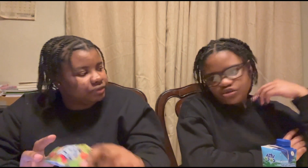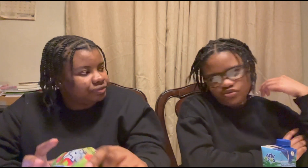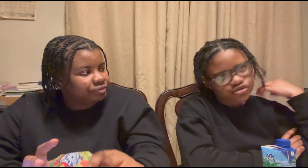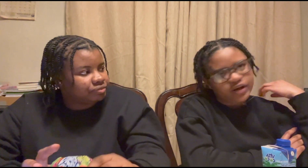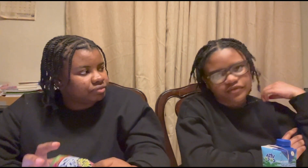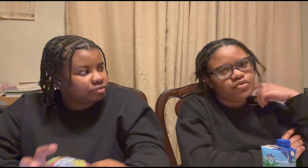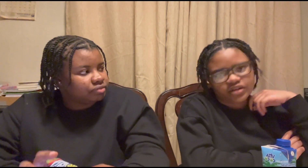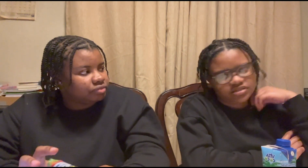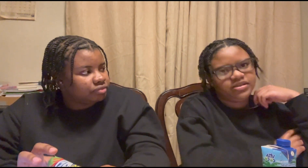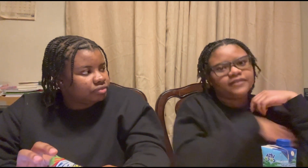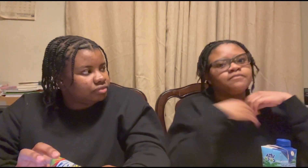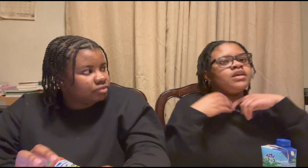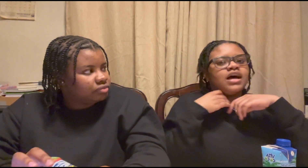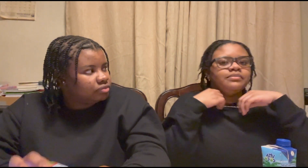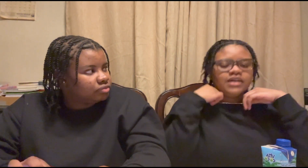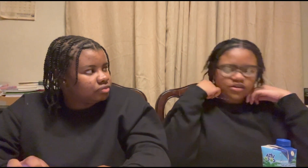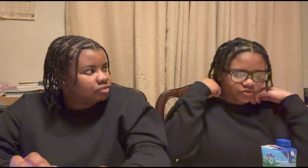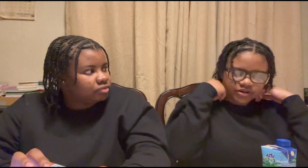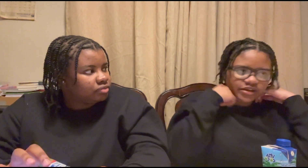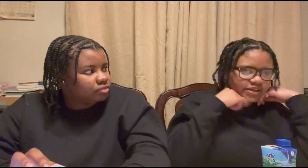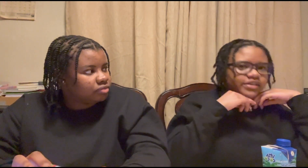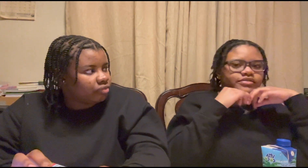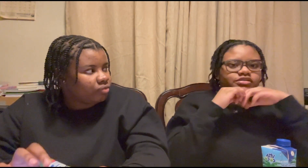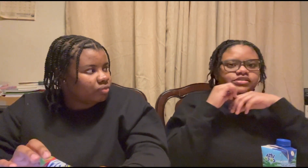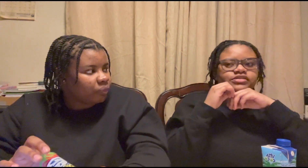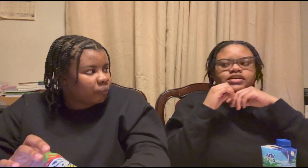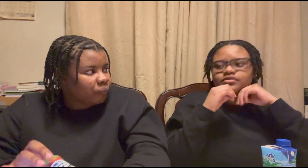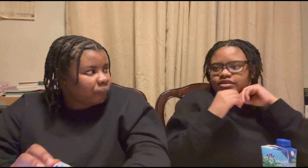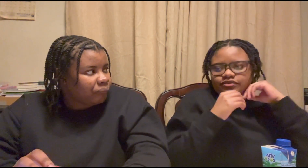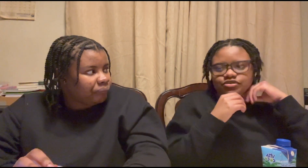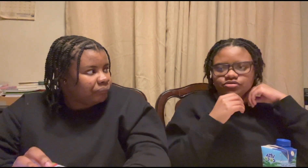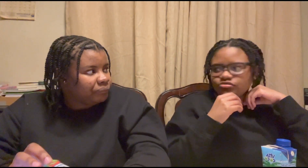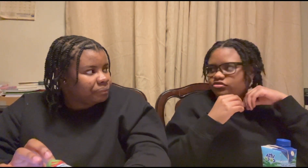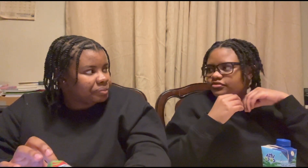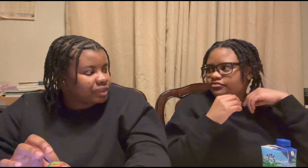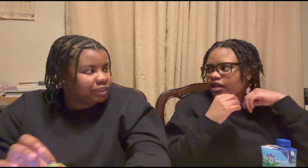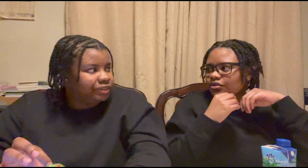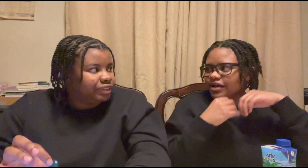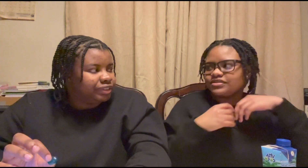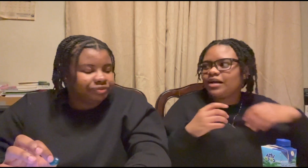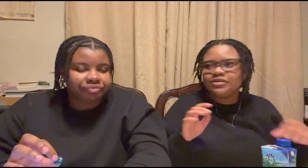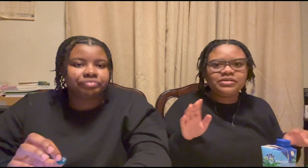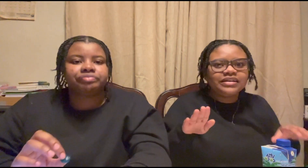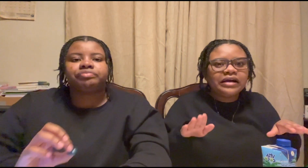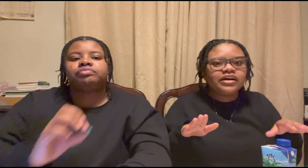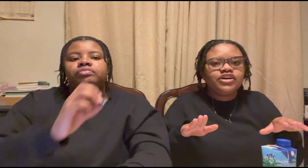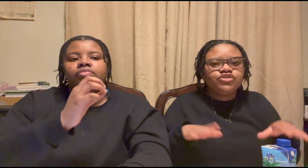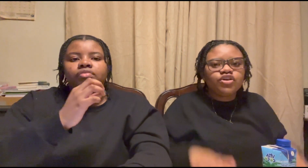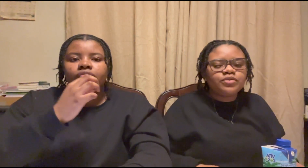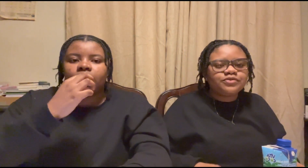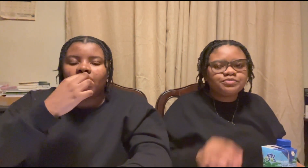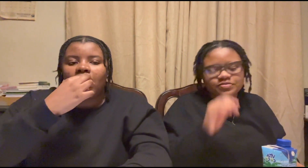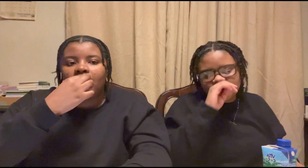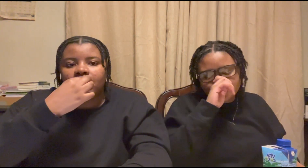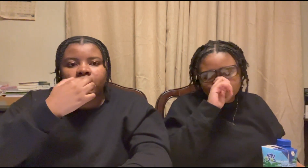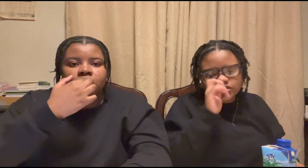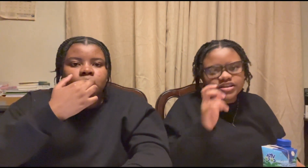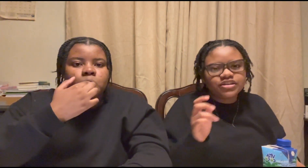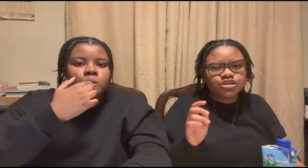shoes you ever gonna catch me in i'm not gonna wear nothing else because i don't care for shoes i don't have time to be like you know if people first get their